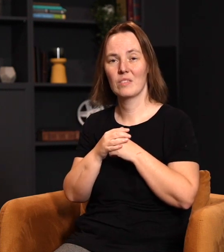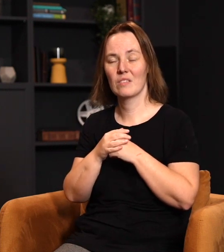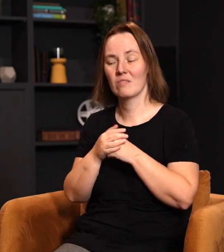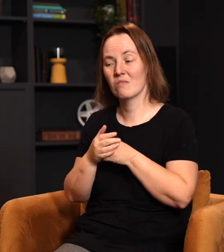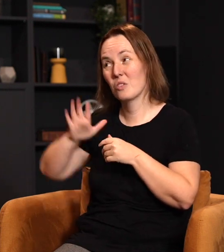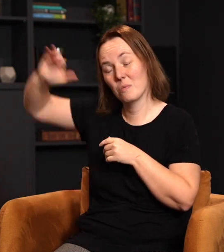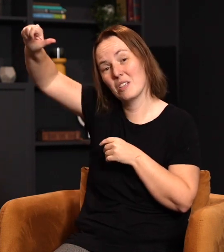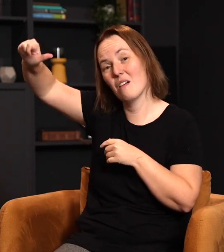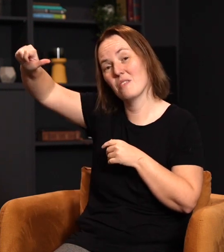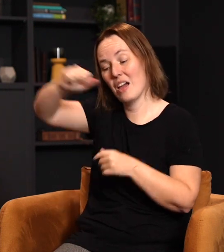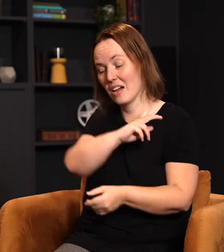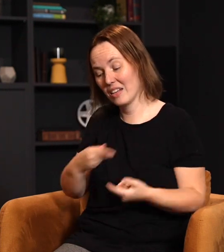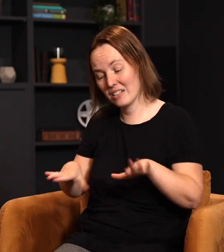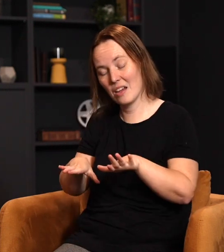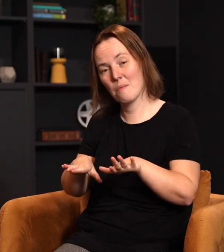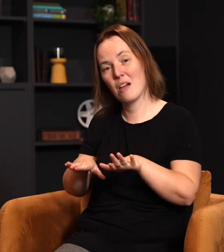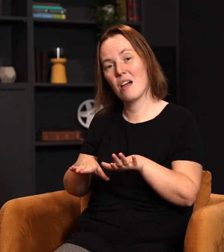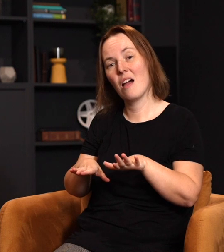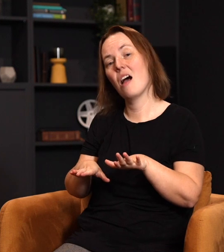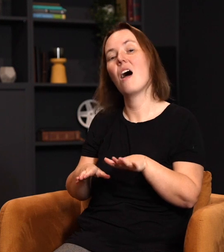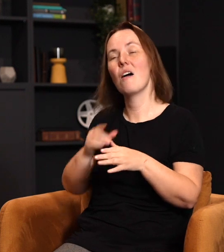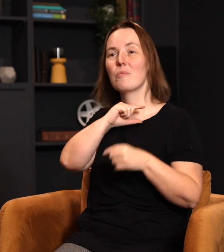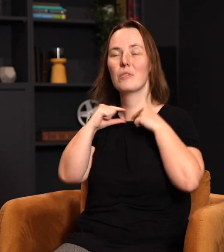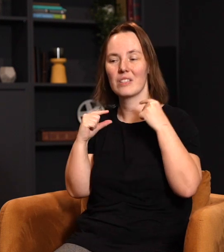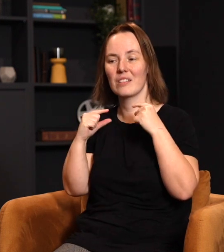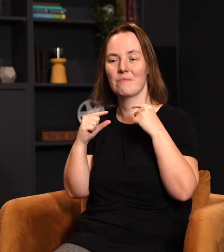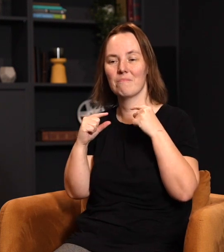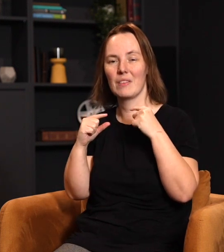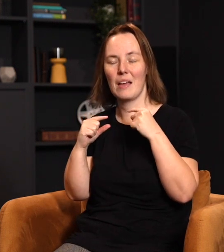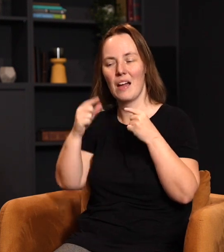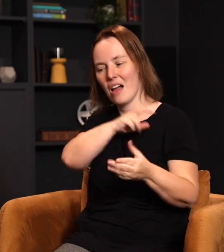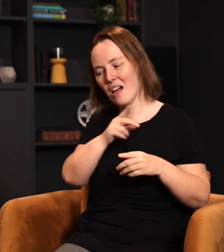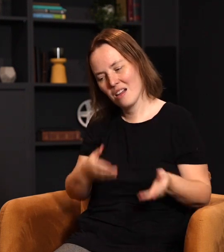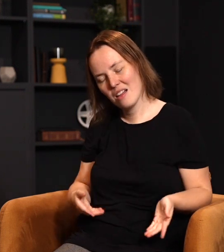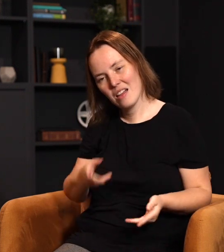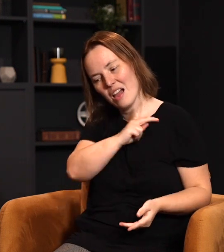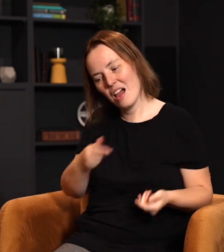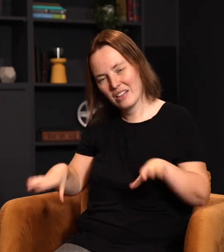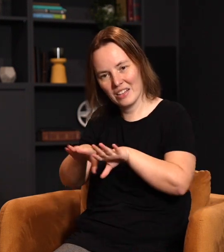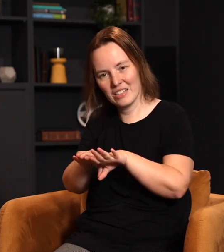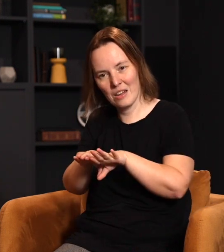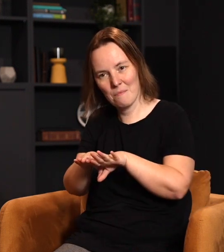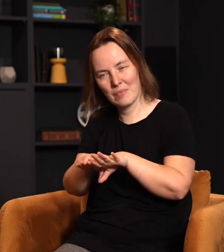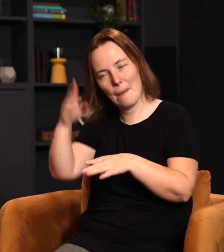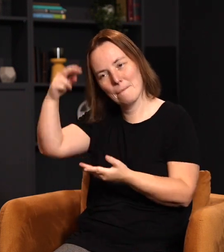himself, for God his Father, a kingdom of priests. What is a kingdom? A kingdom means simply that when believers live under the